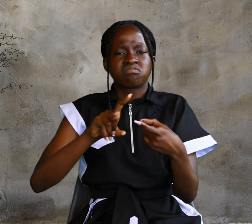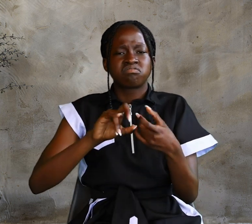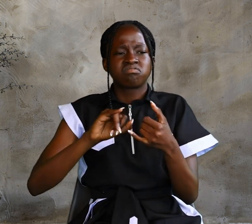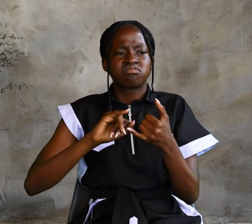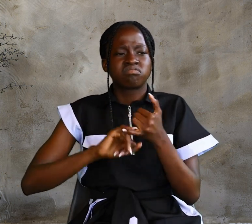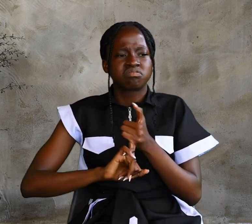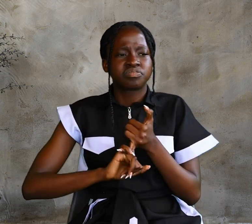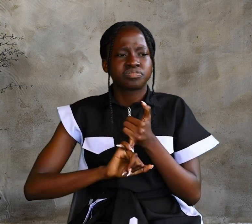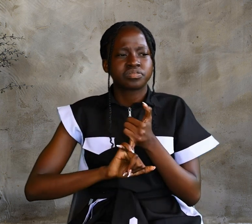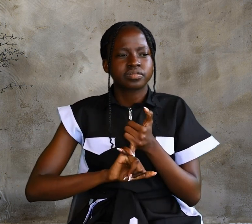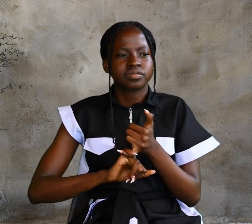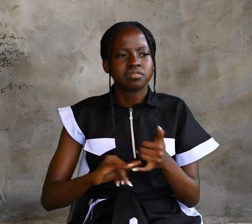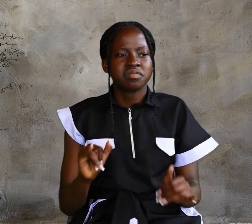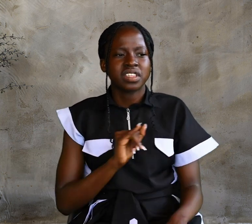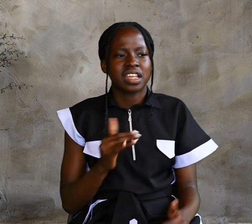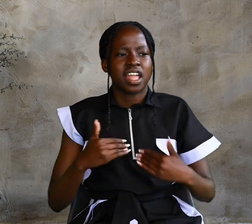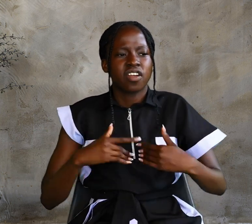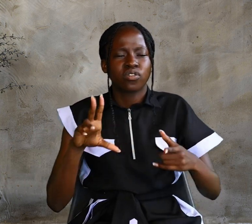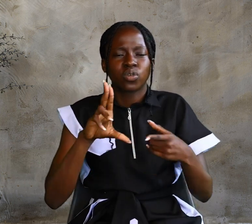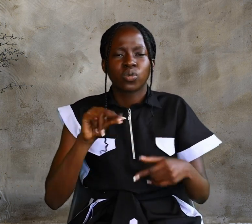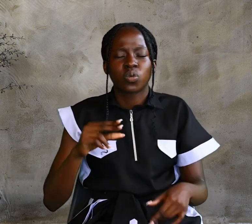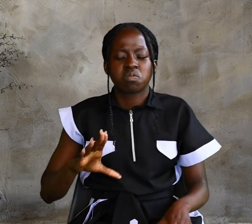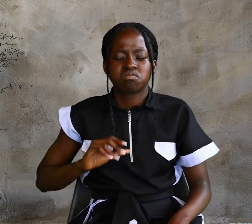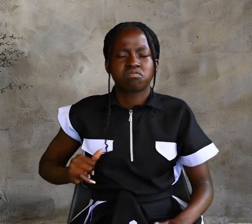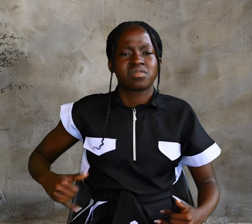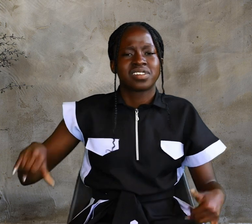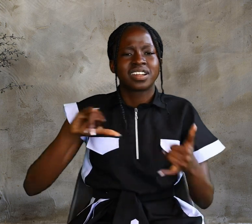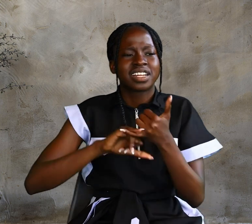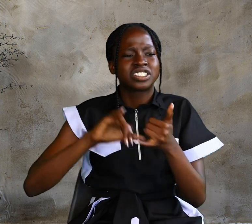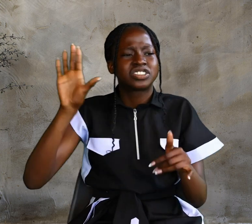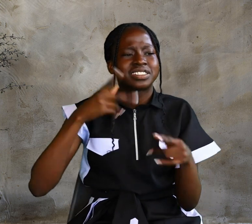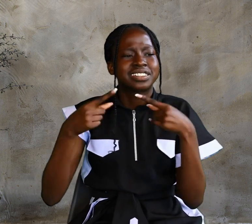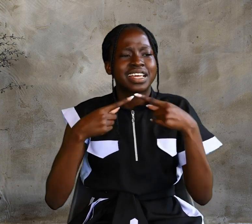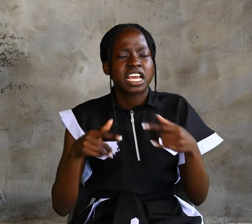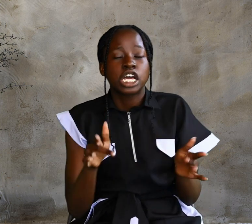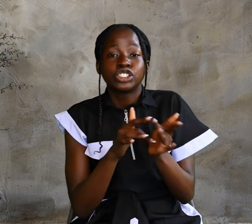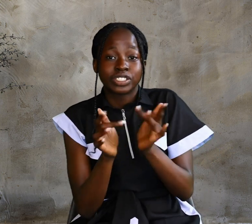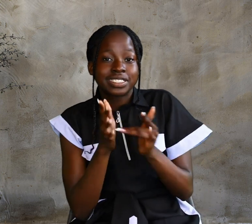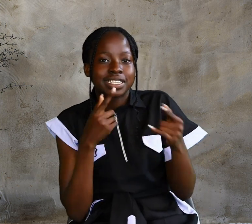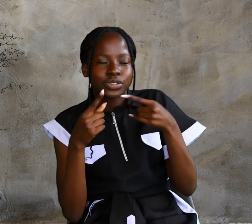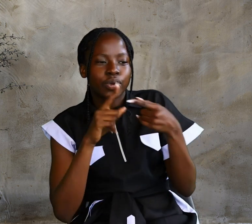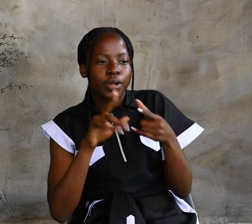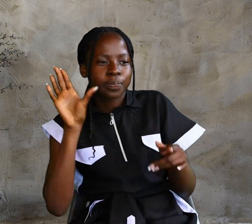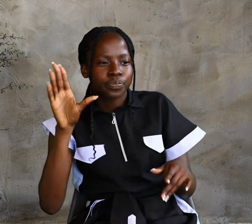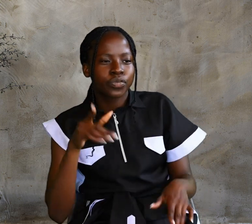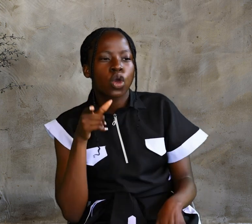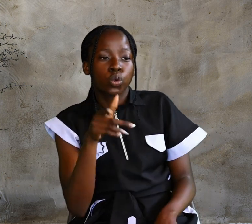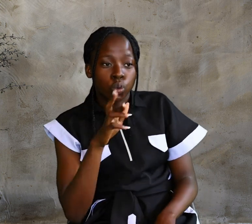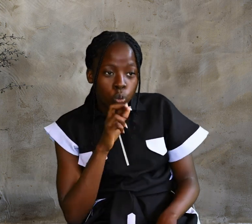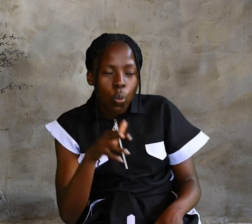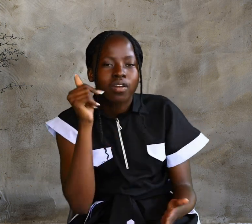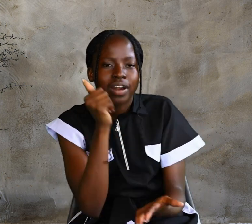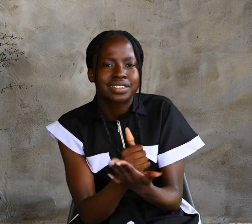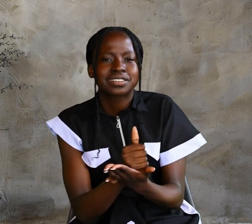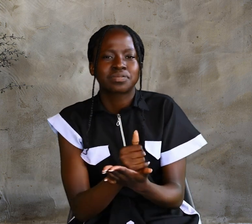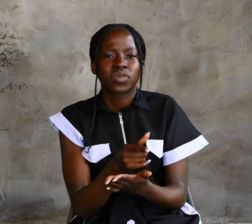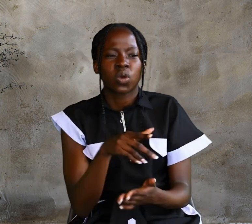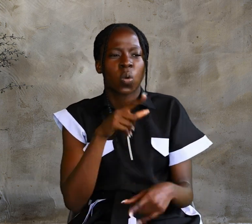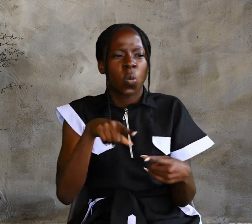I have no husband, she replied. Jesus said to her, You are right when you say